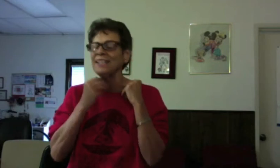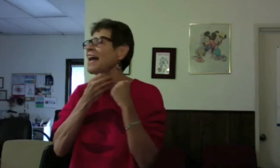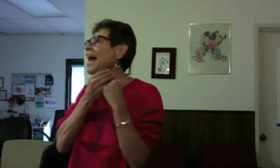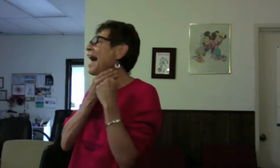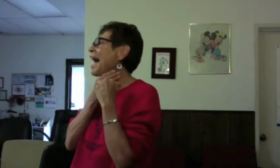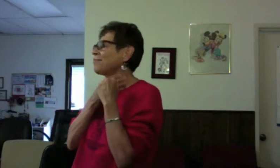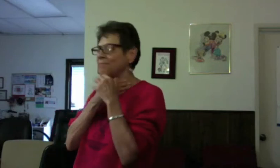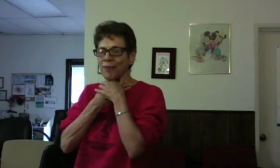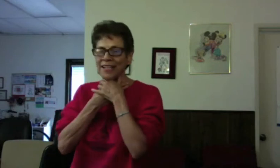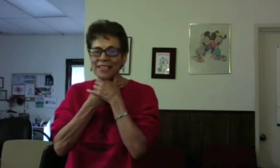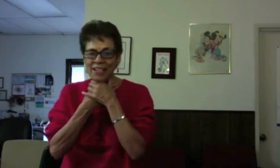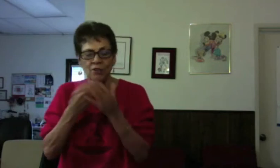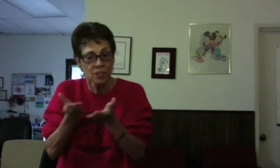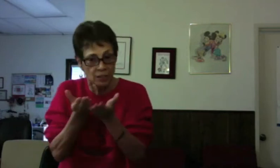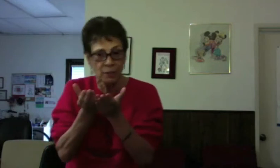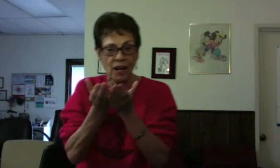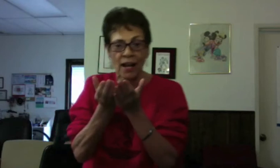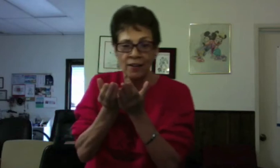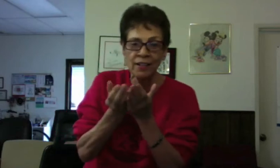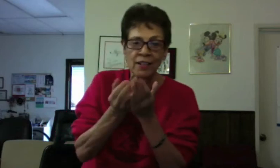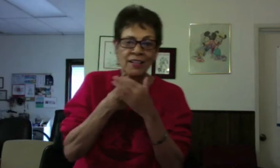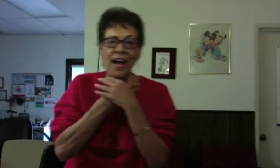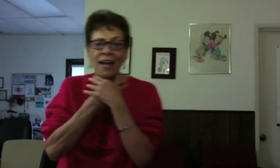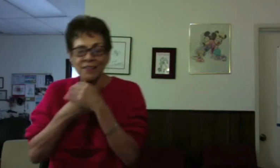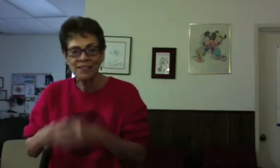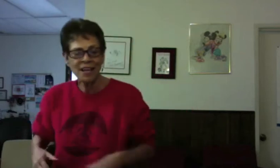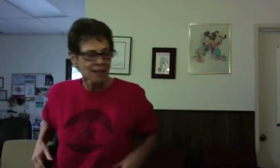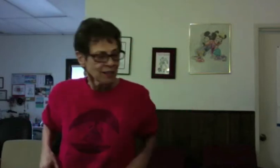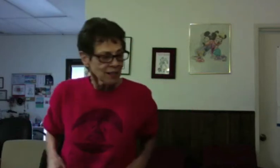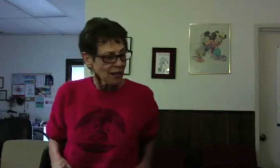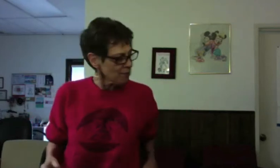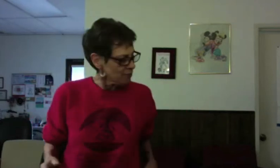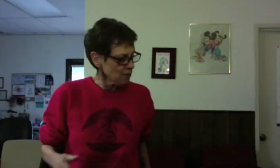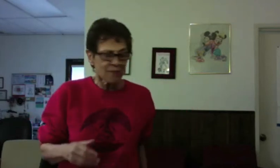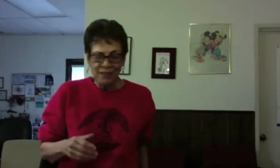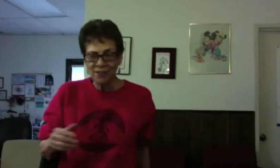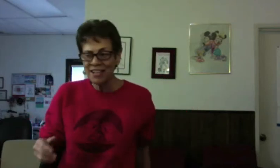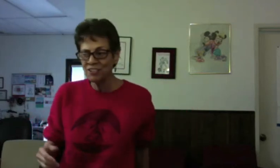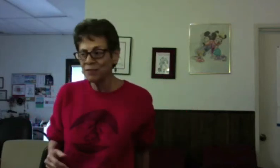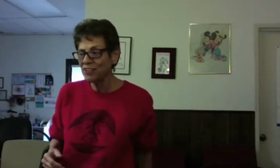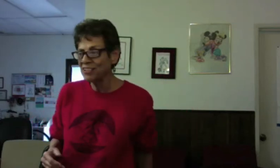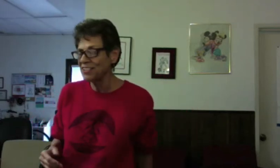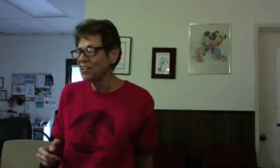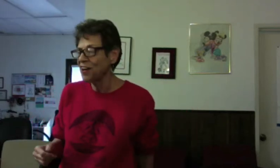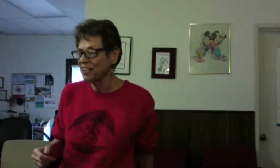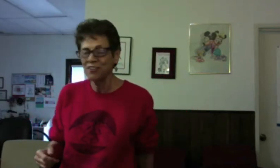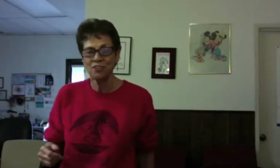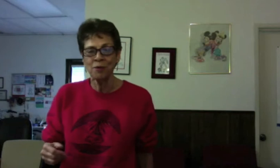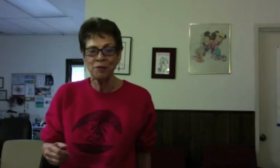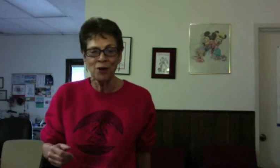here. It's a little bit higher. Yeah. Well, you guys, it's really good to see you all here at the swimming pool.